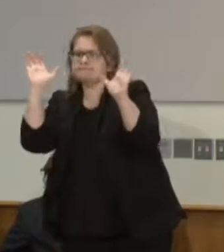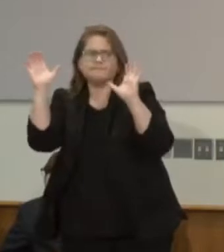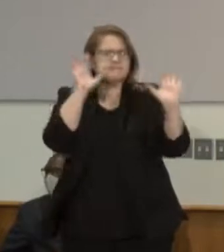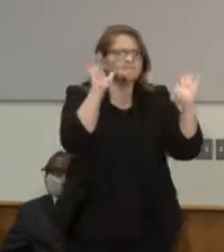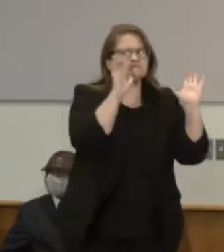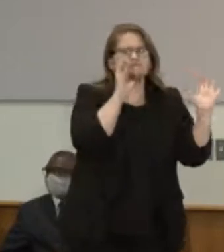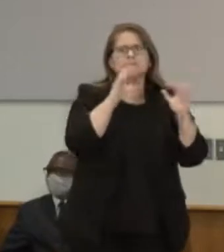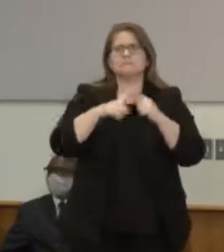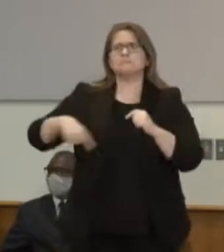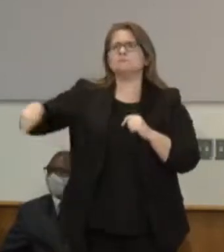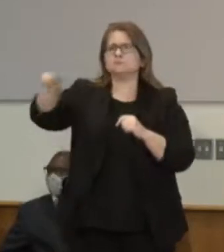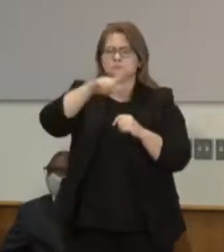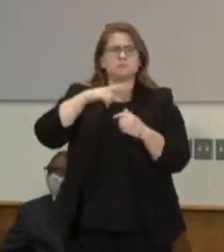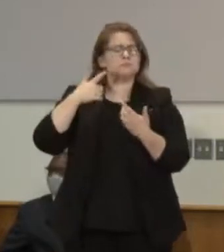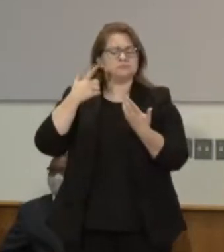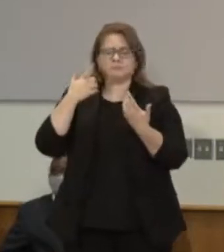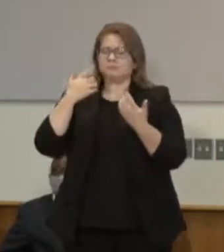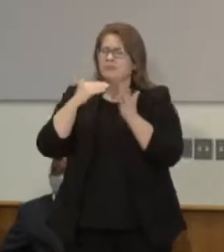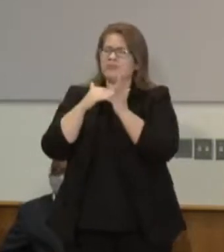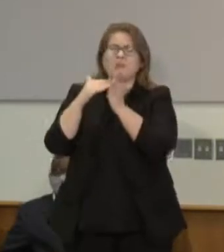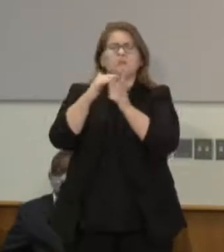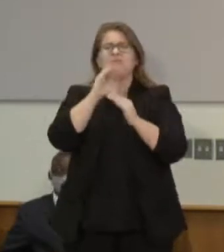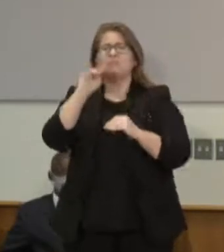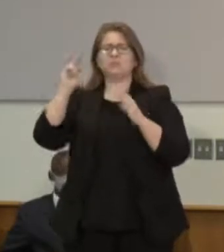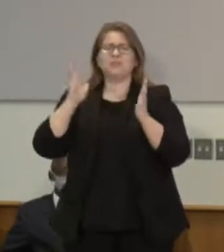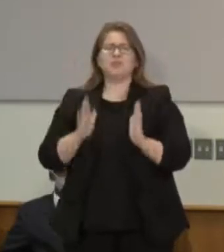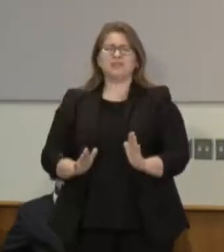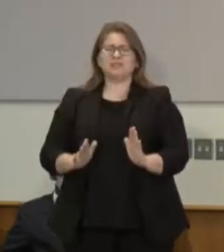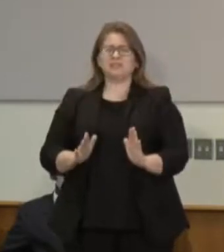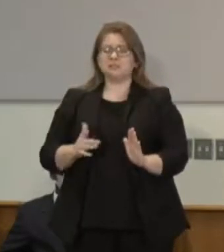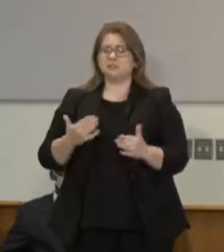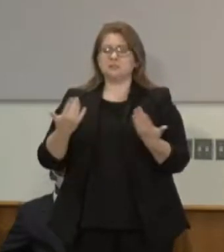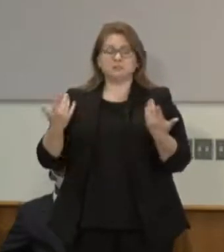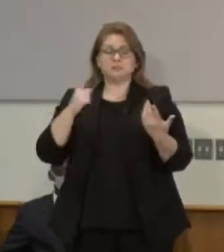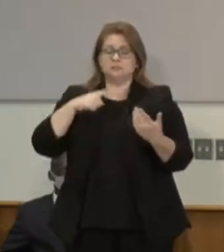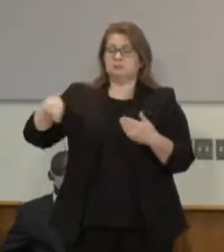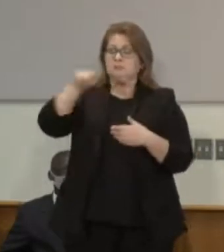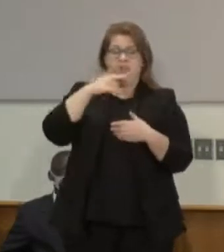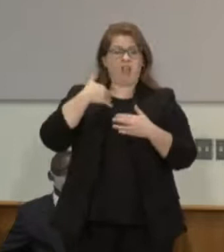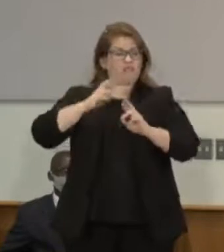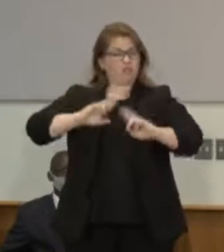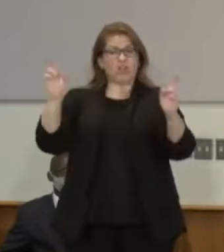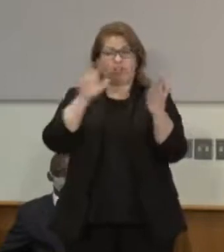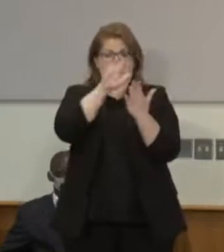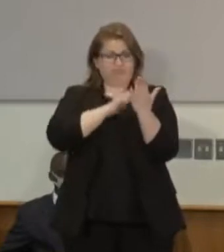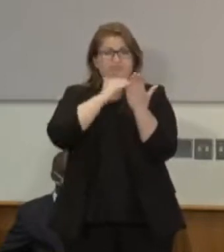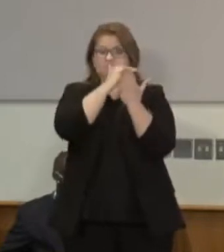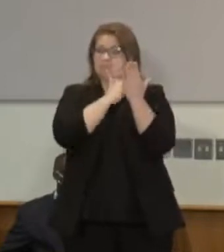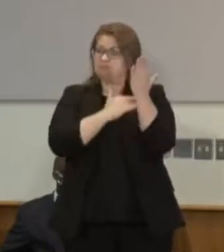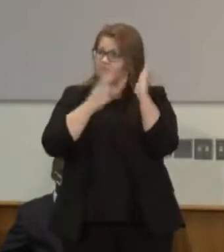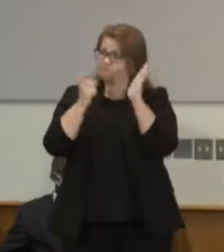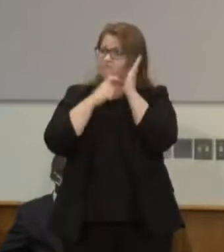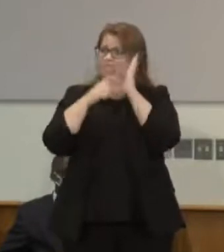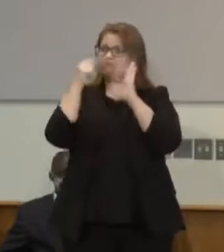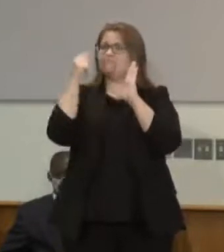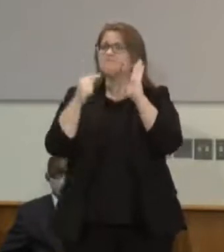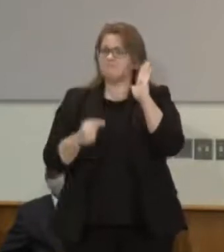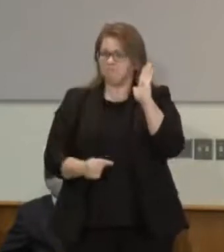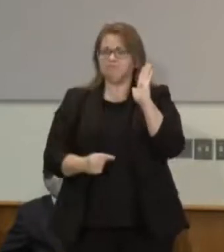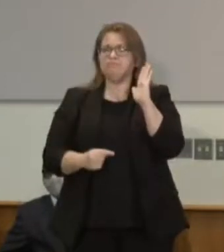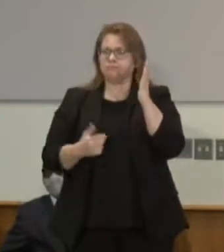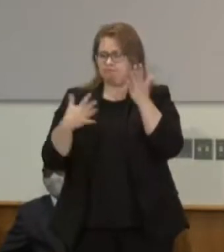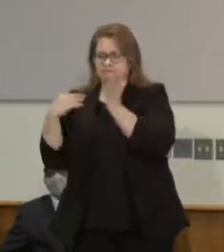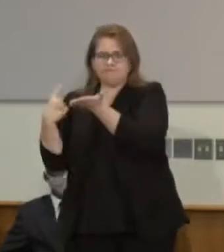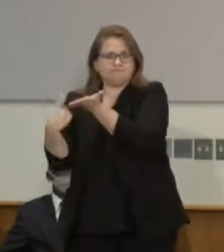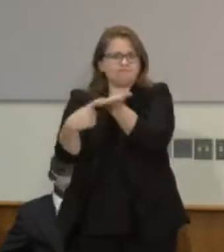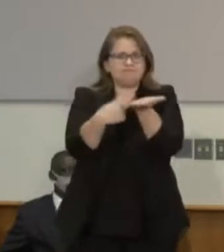Minnesotans, a coordinated and powerful set of reforms are ready to go. These things have been out there. They have been debated. Some of them have